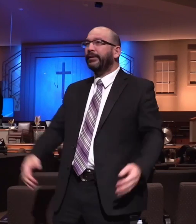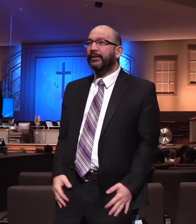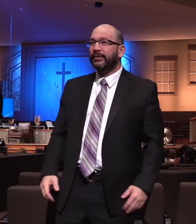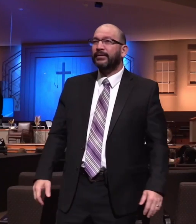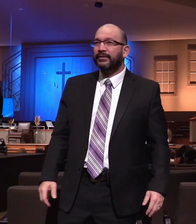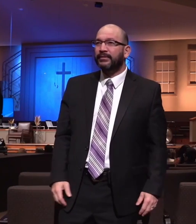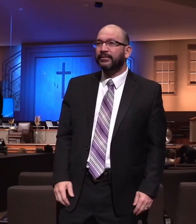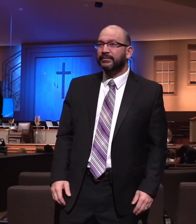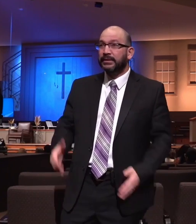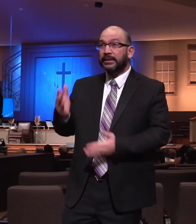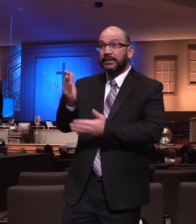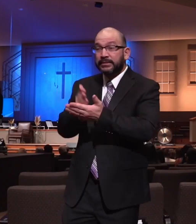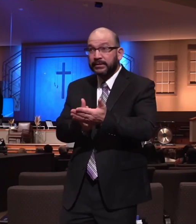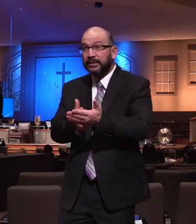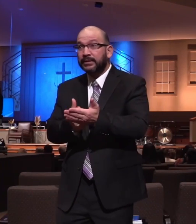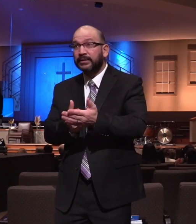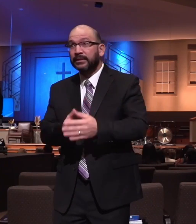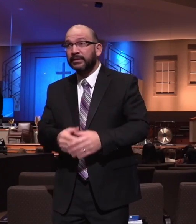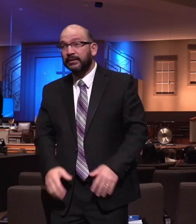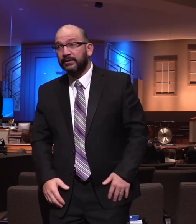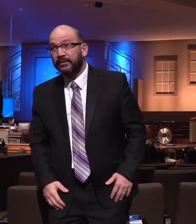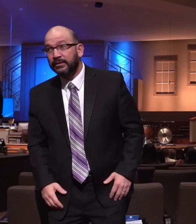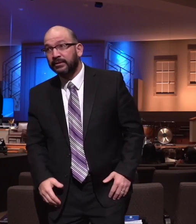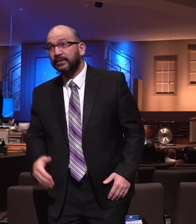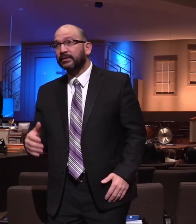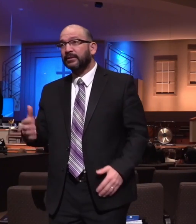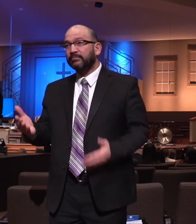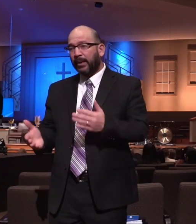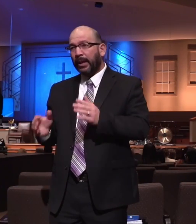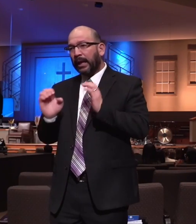There are others of us that are about maybe a little bit here and you can hardly tell.